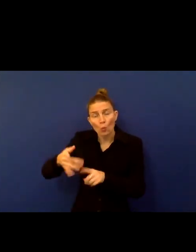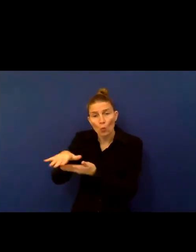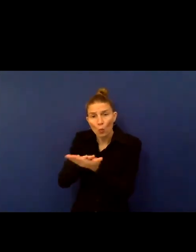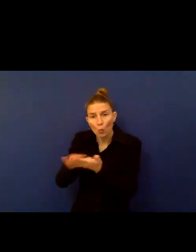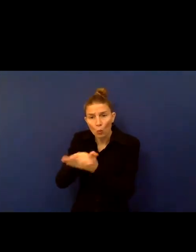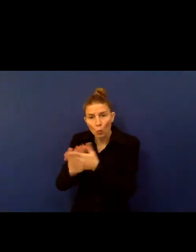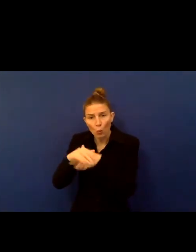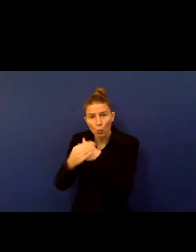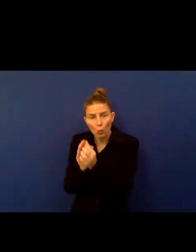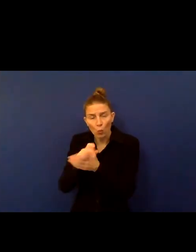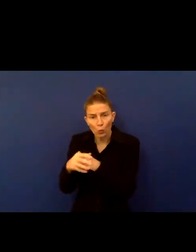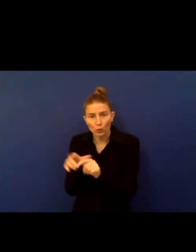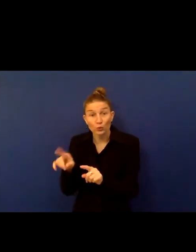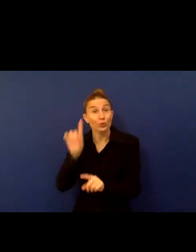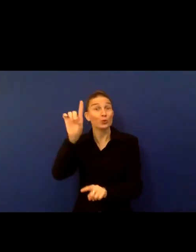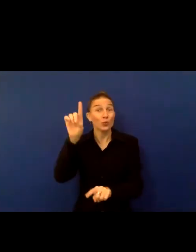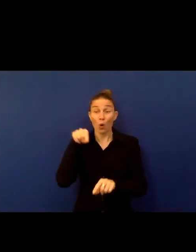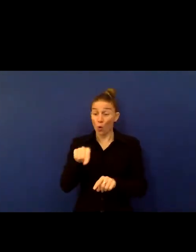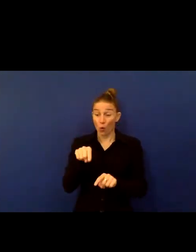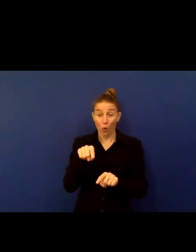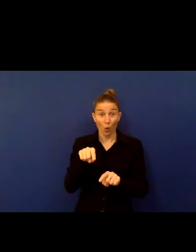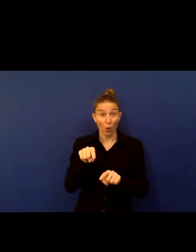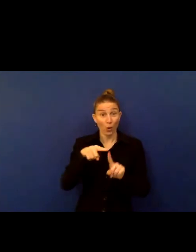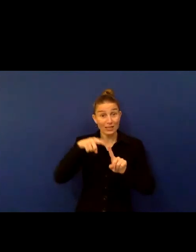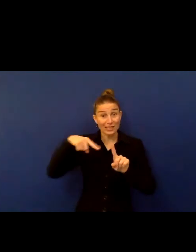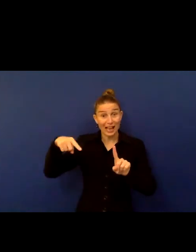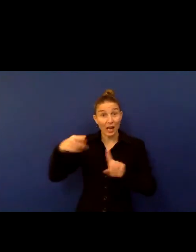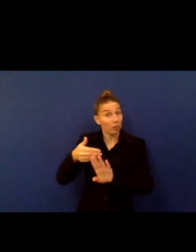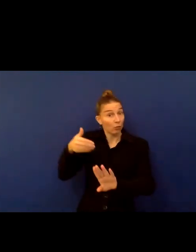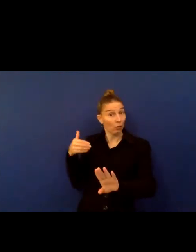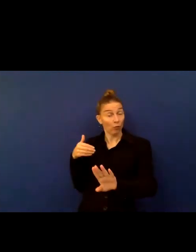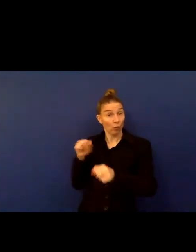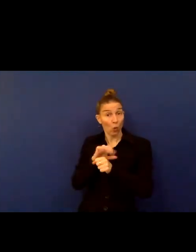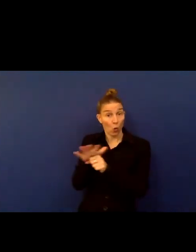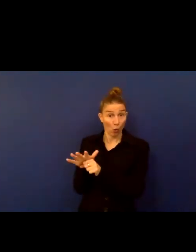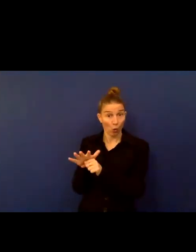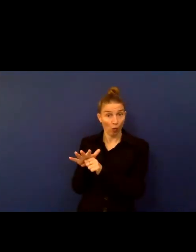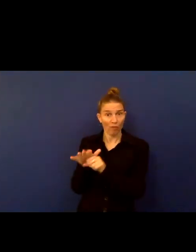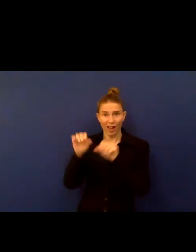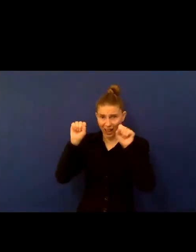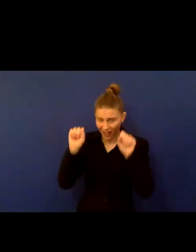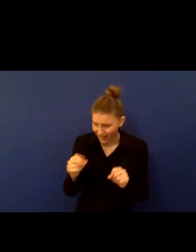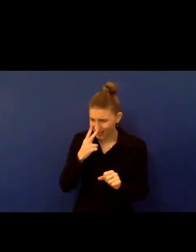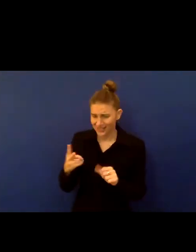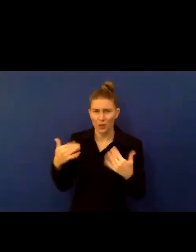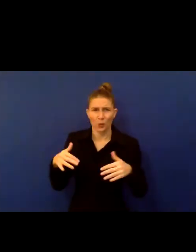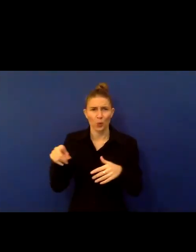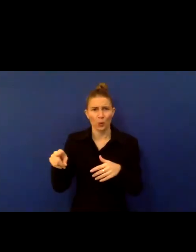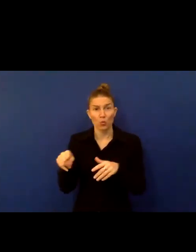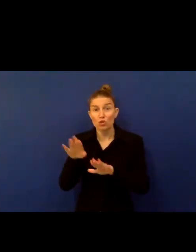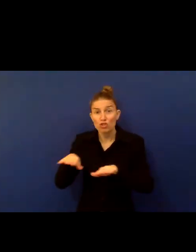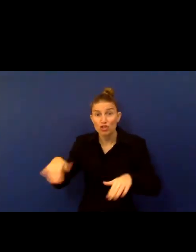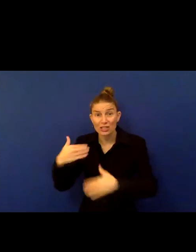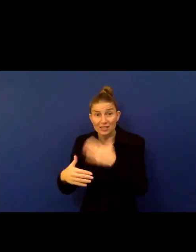able to already unpack some of the vulnerabilities that place children with disabilities disabilities at increased risk in the context of the